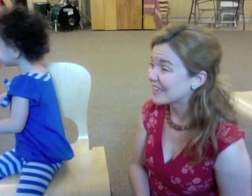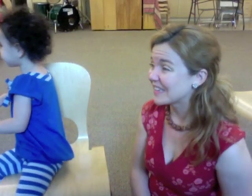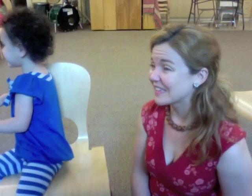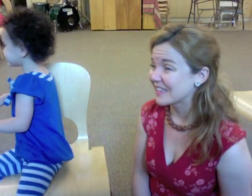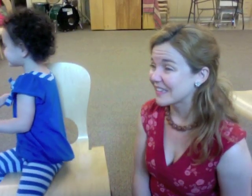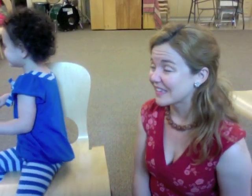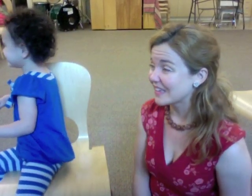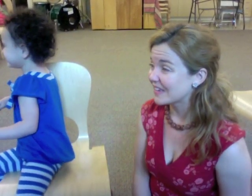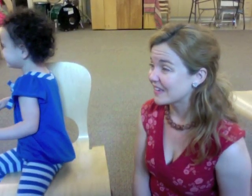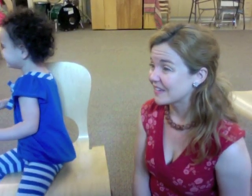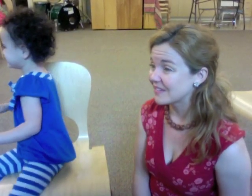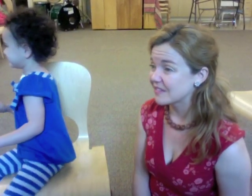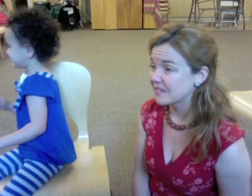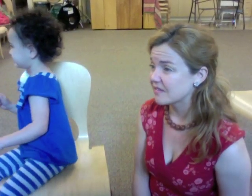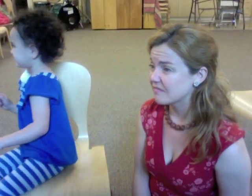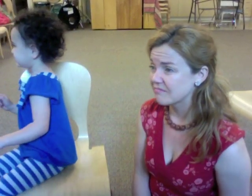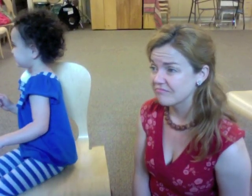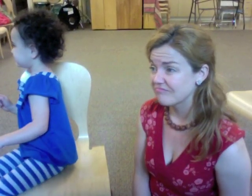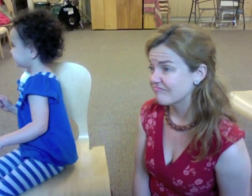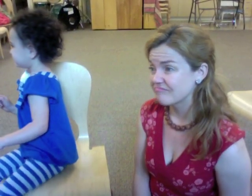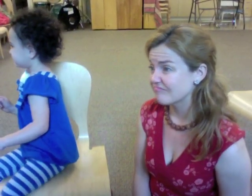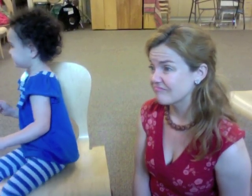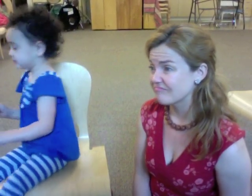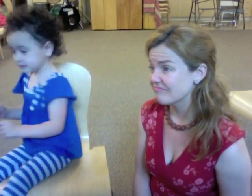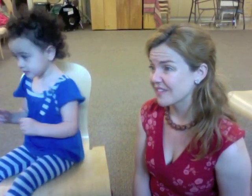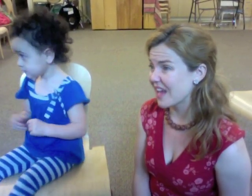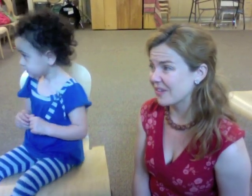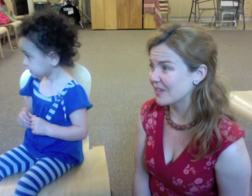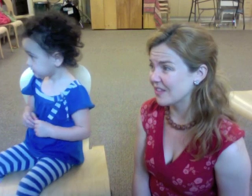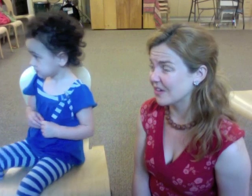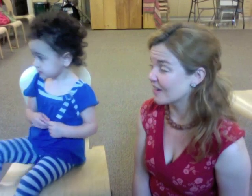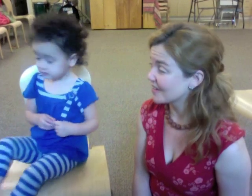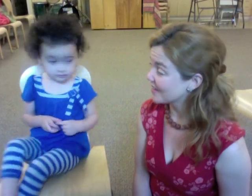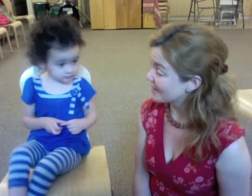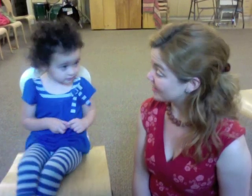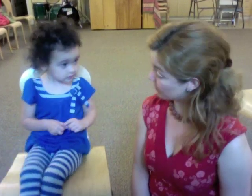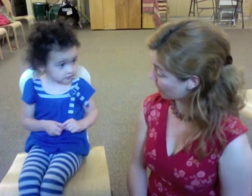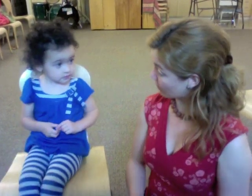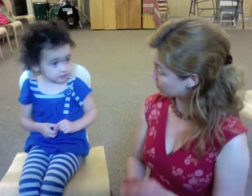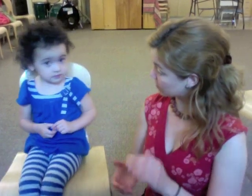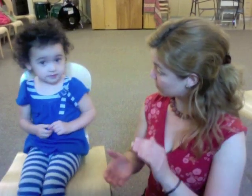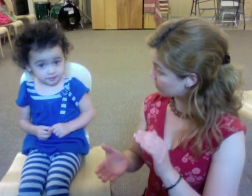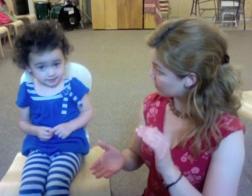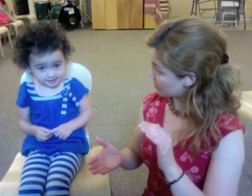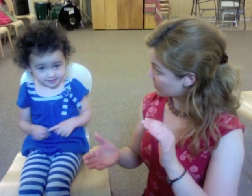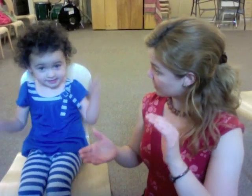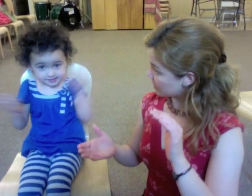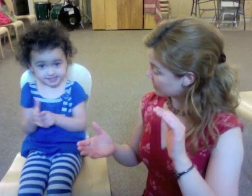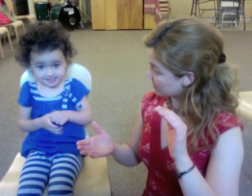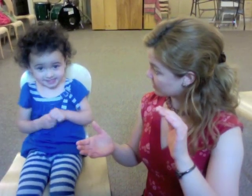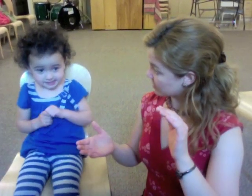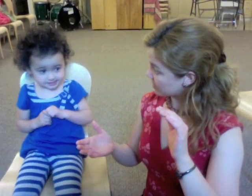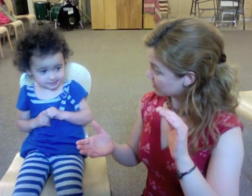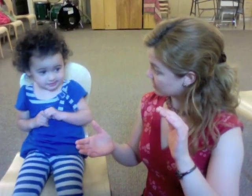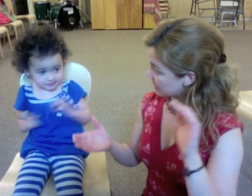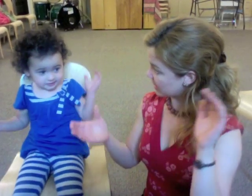mosquitoes. I don't either. Here we go. He